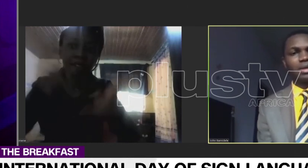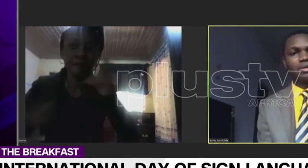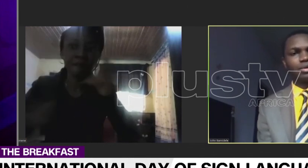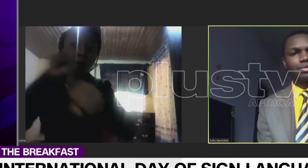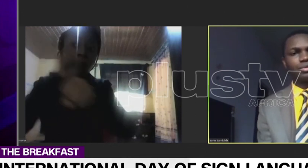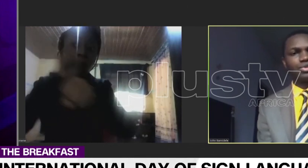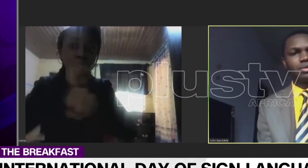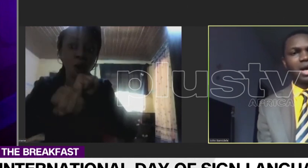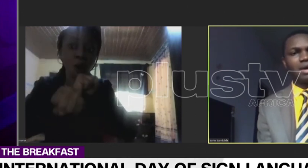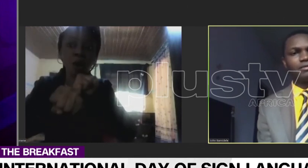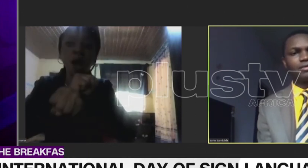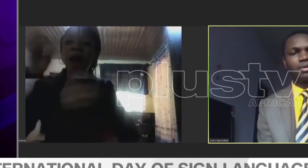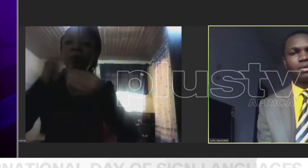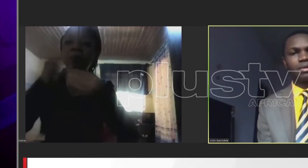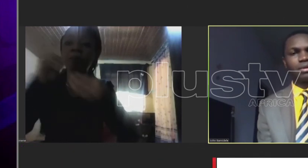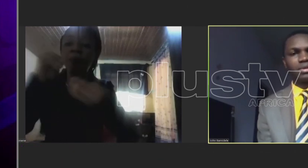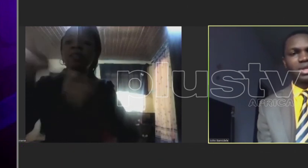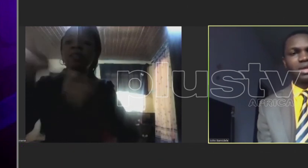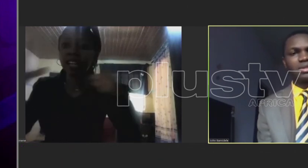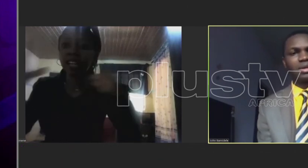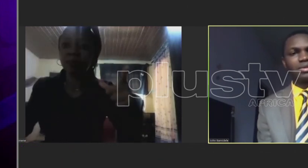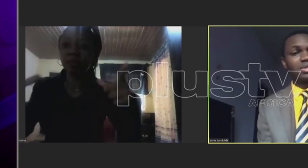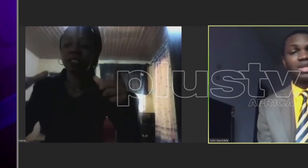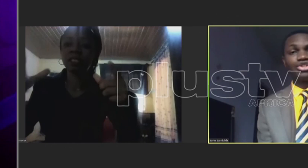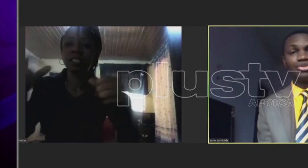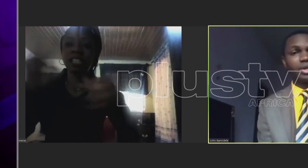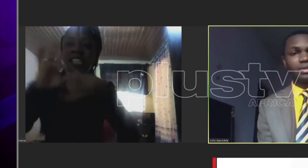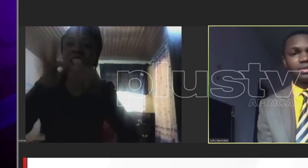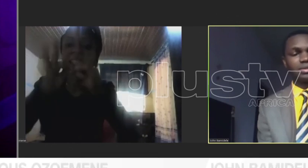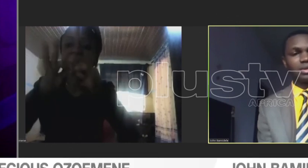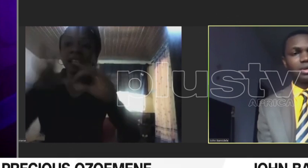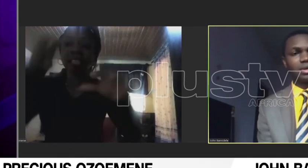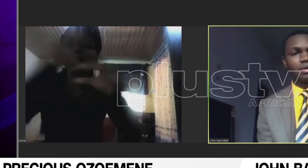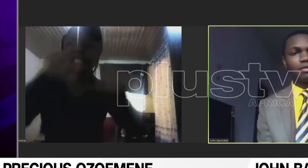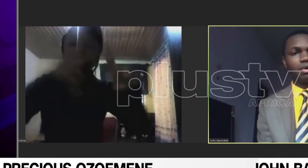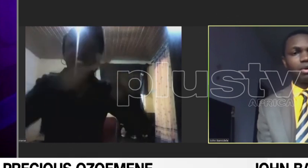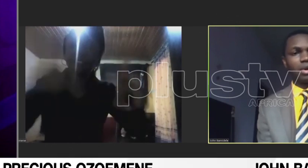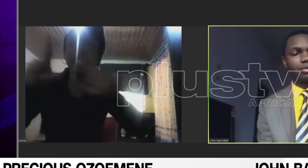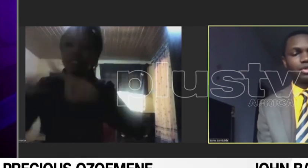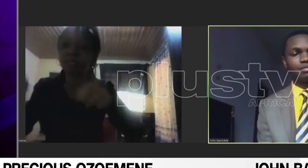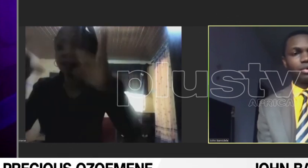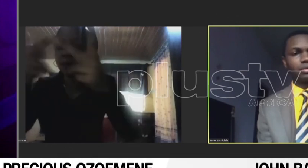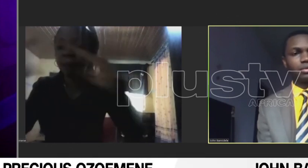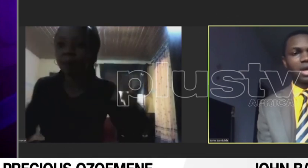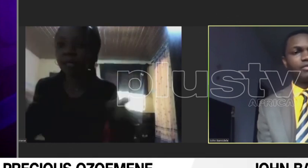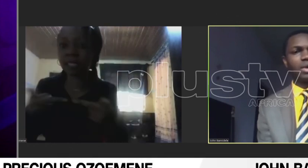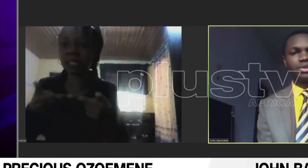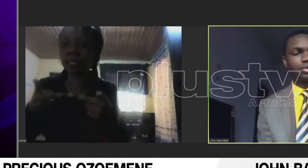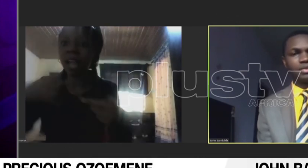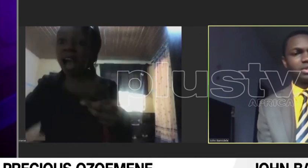also have constant and consistent trainings for all across board. Everyone should just be interested